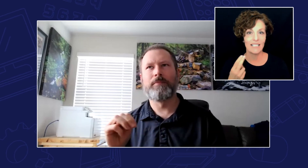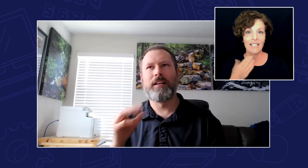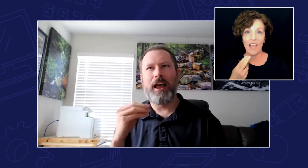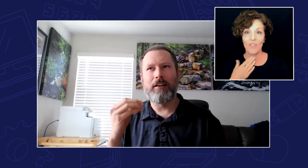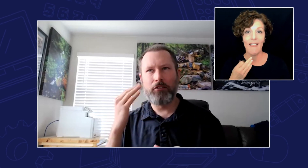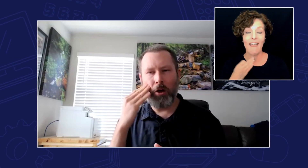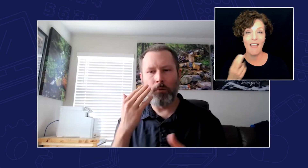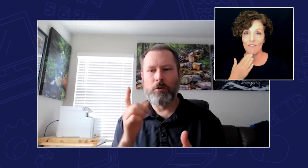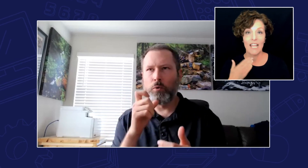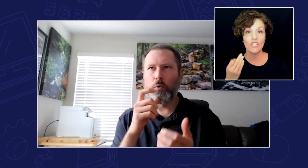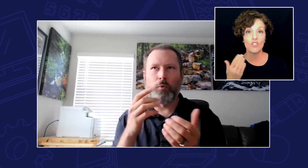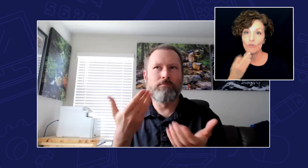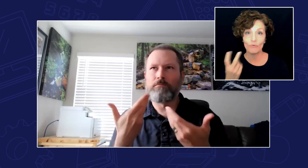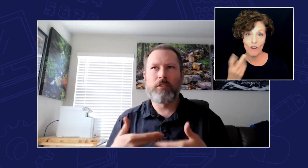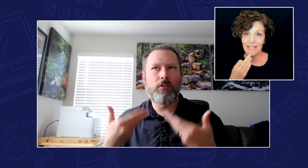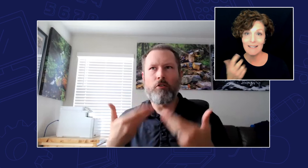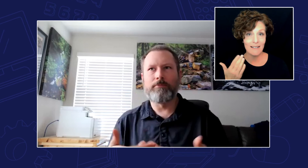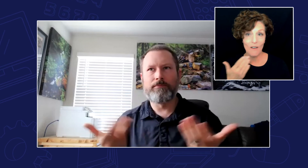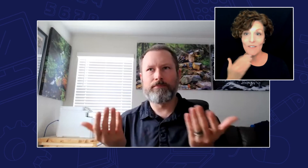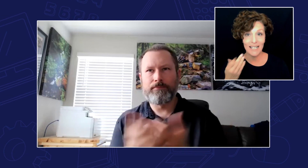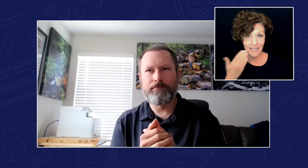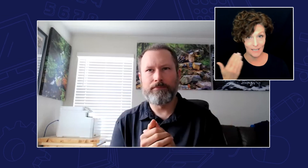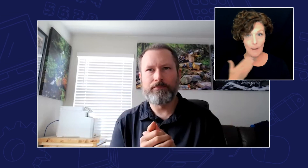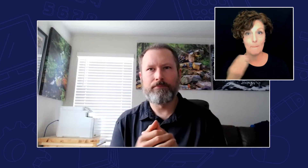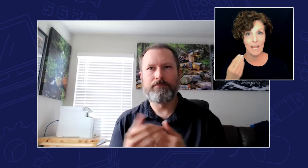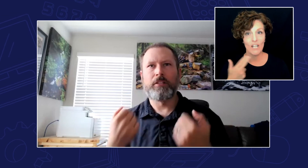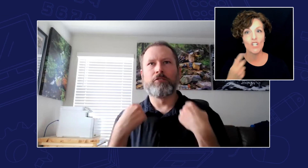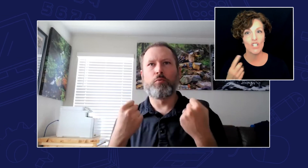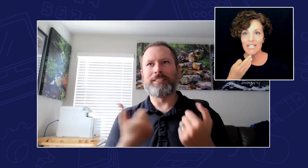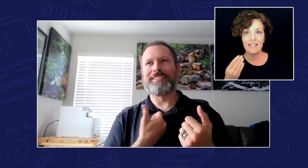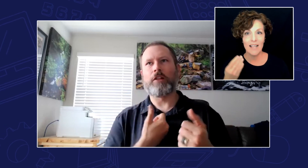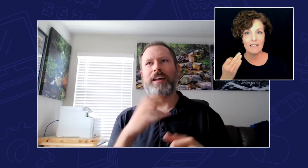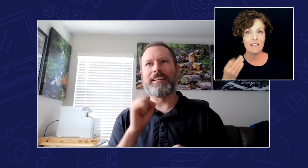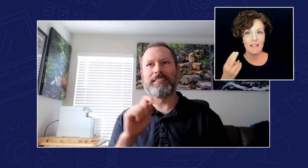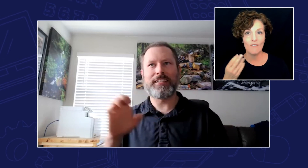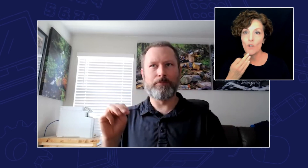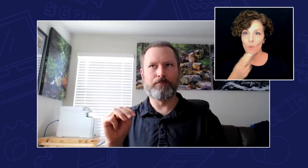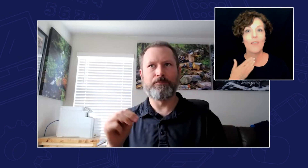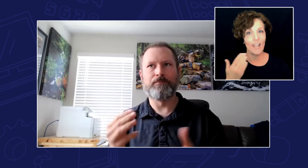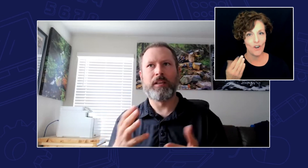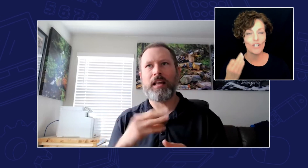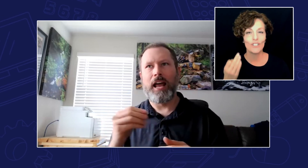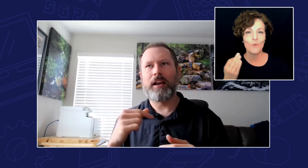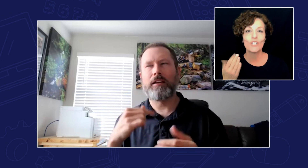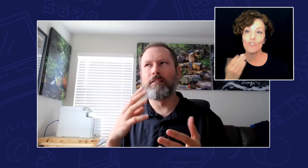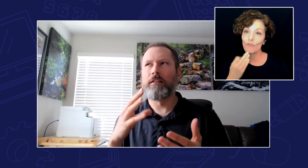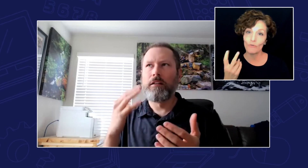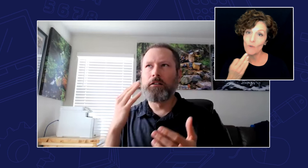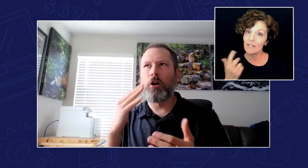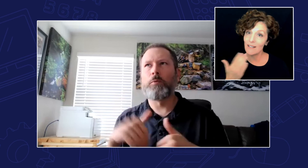a strong self-esteem and a good sense of who they are so strong self-esteem and